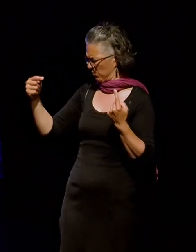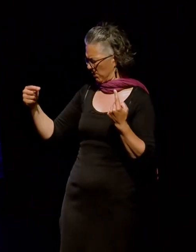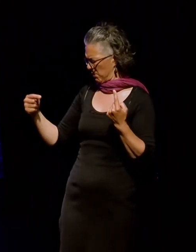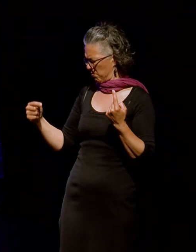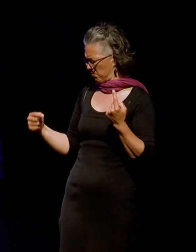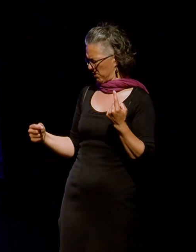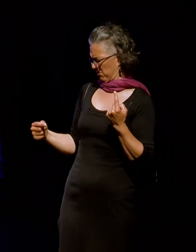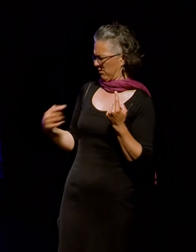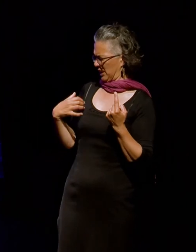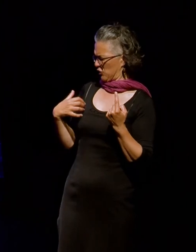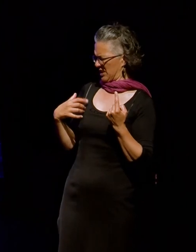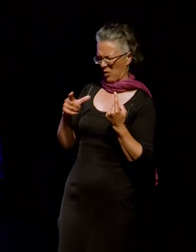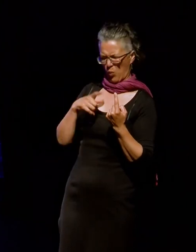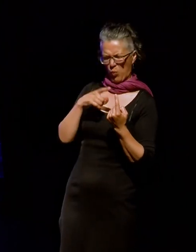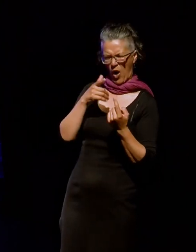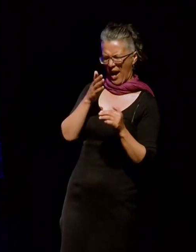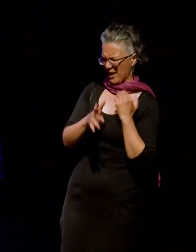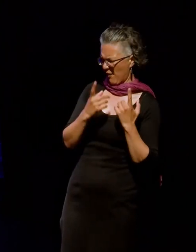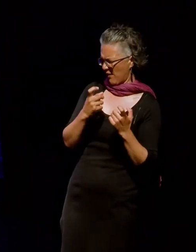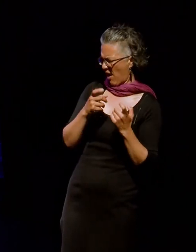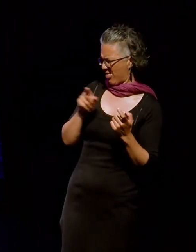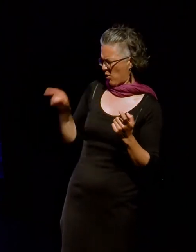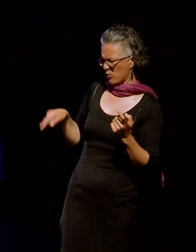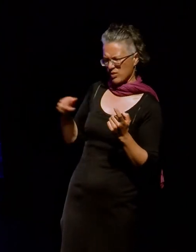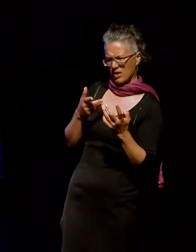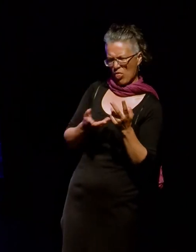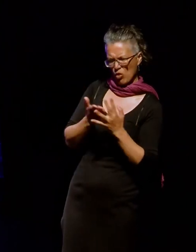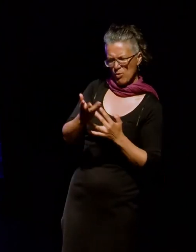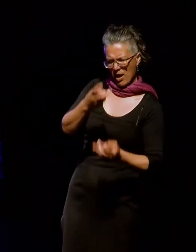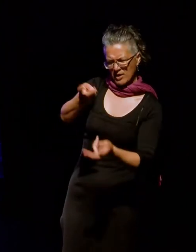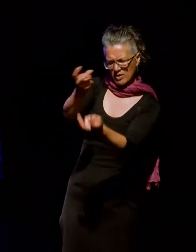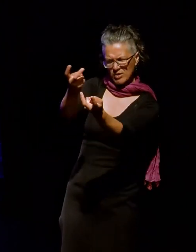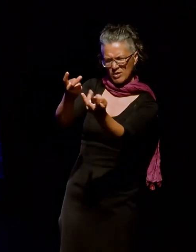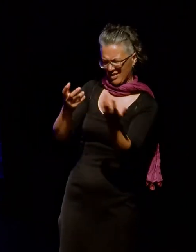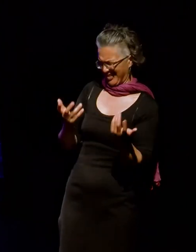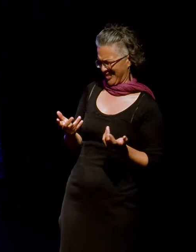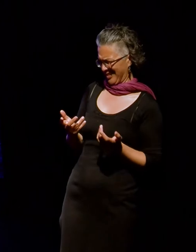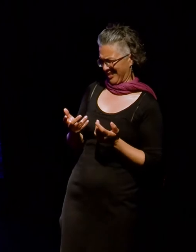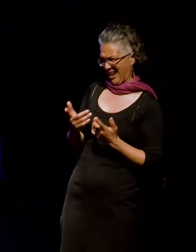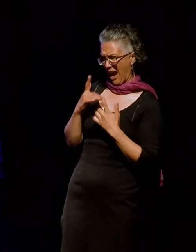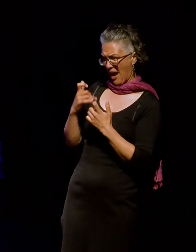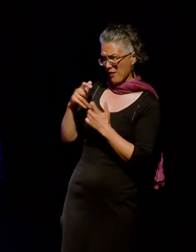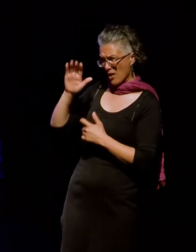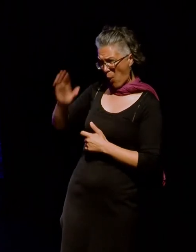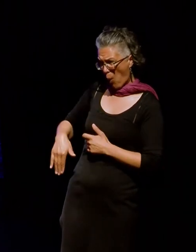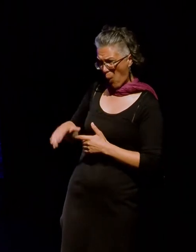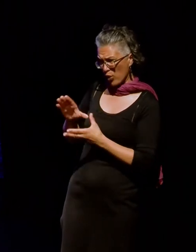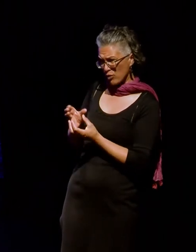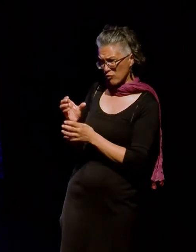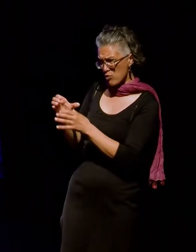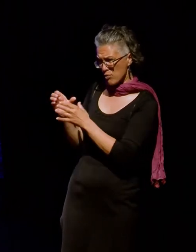results. What this meant was that I had no clue as to whether or not I really found all the groups relevant to the searches I conducted.